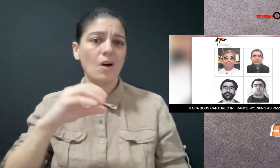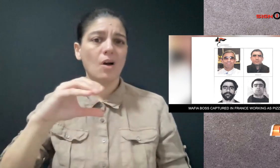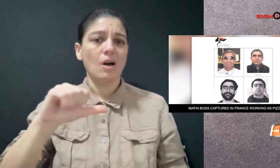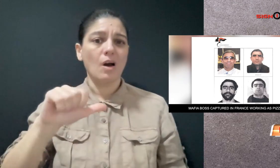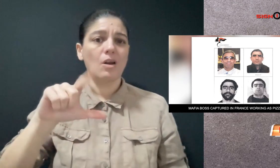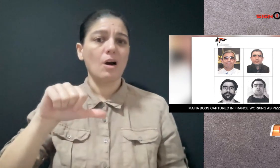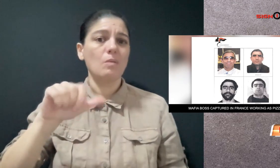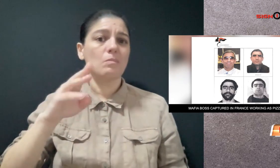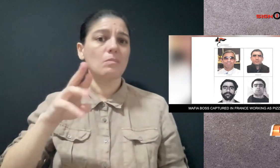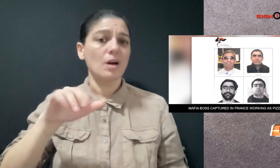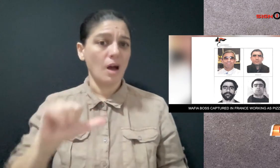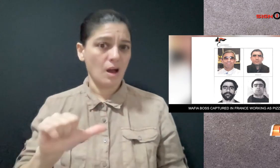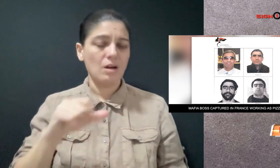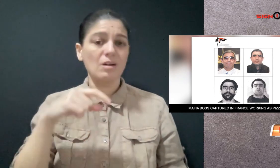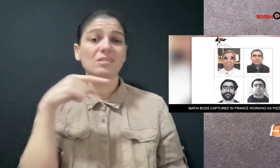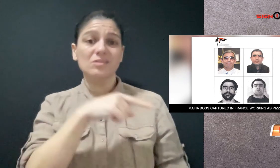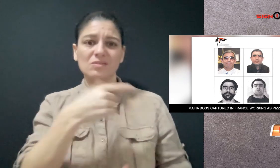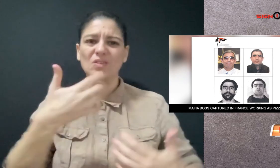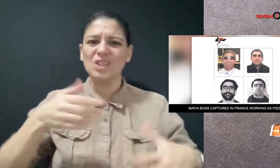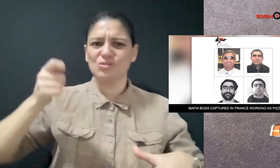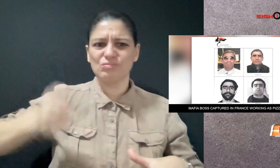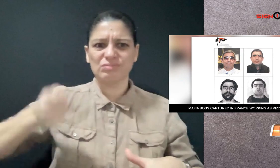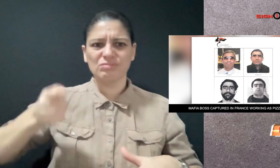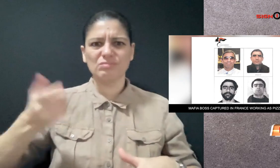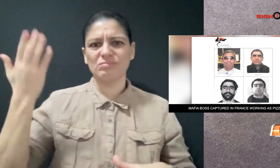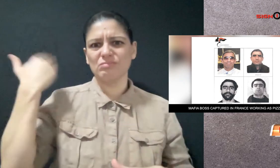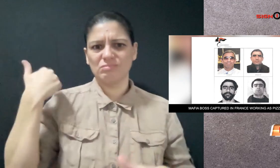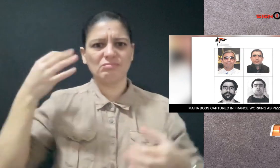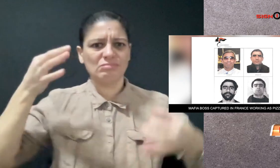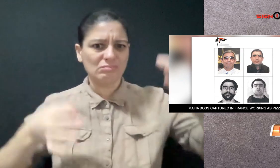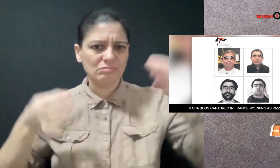Authorities say he was part of the Calabria Mafia.